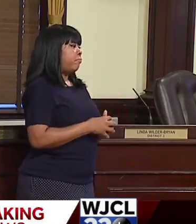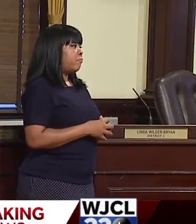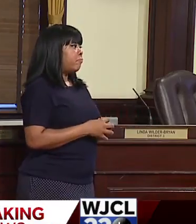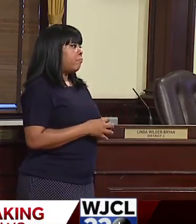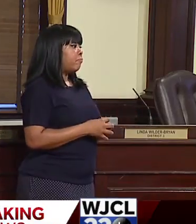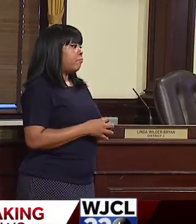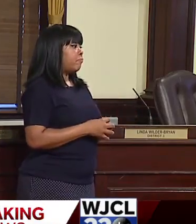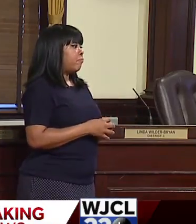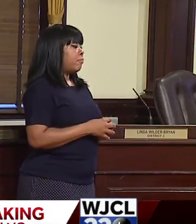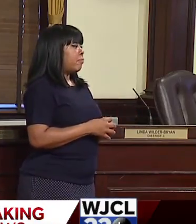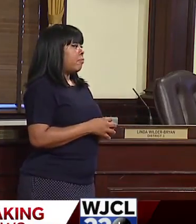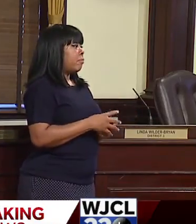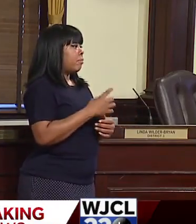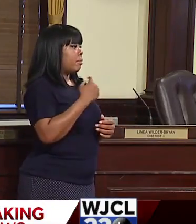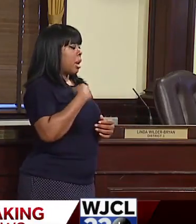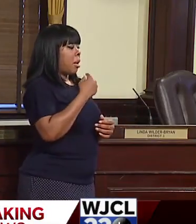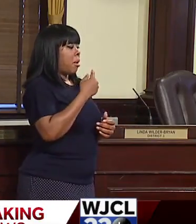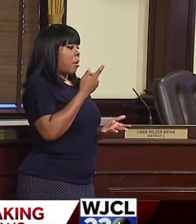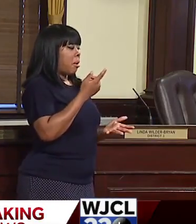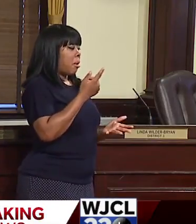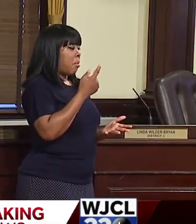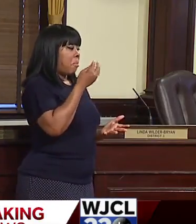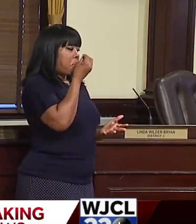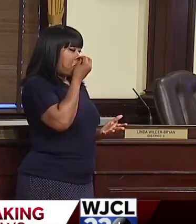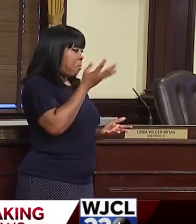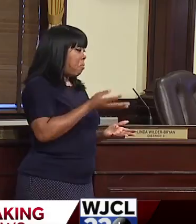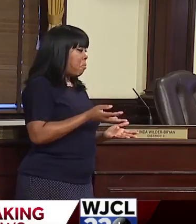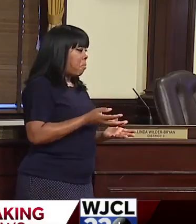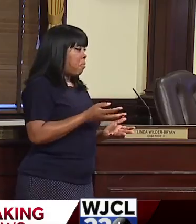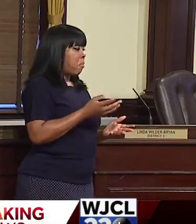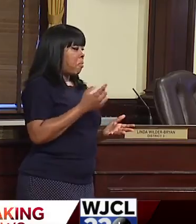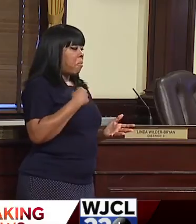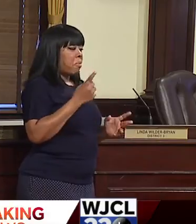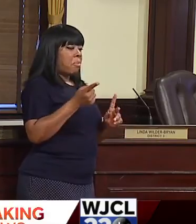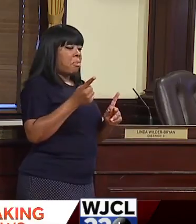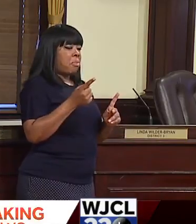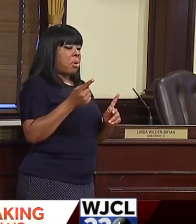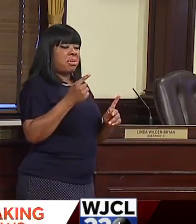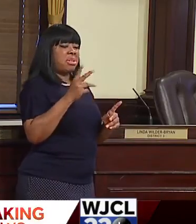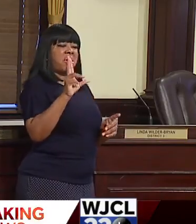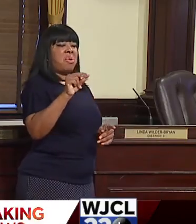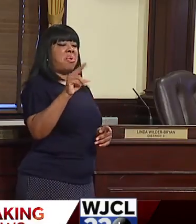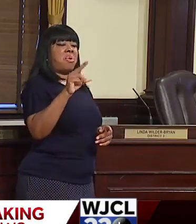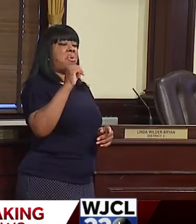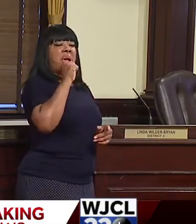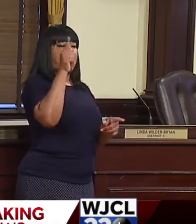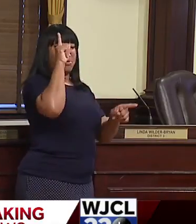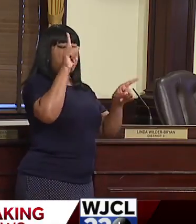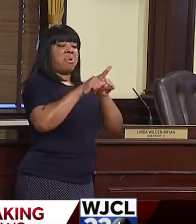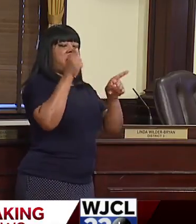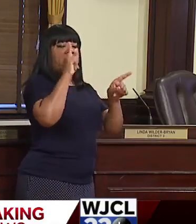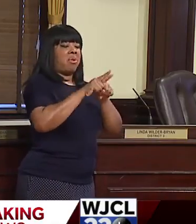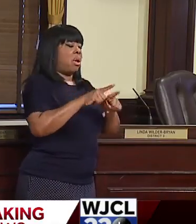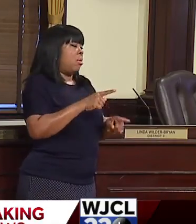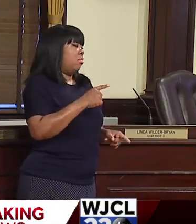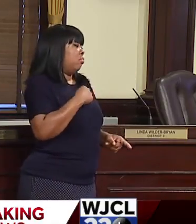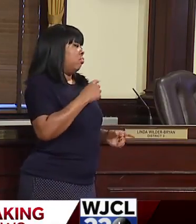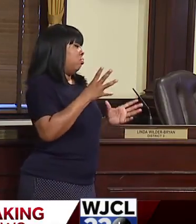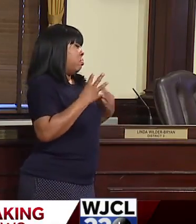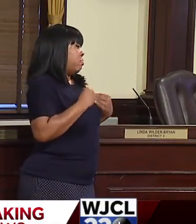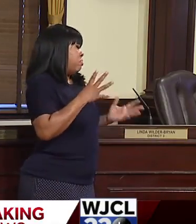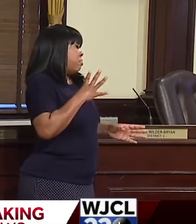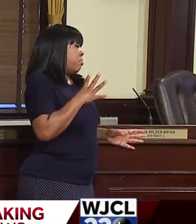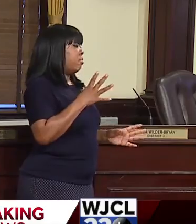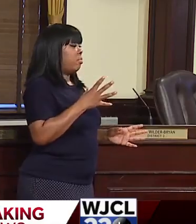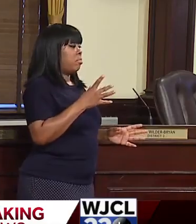My position has been, I don't mind people coming on my page to disagree with me. I don't have, you know, thin skin like